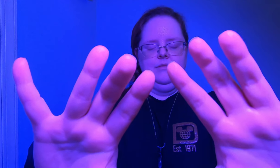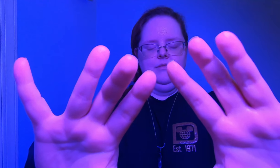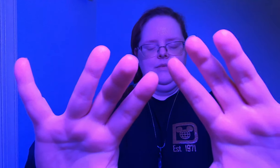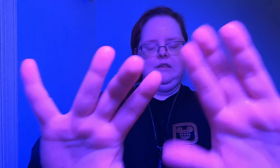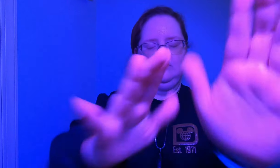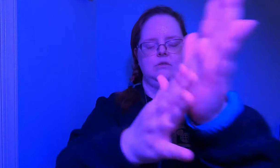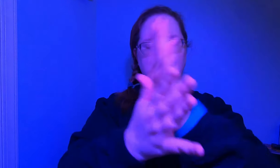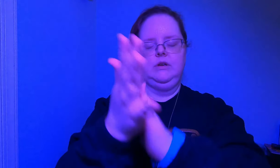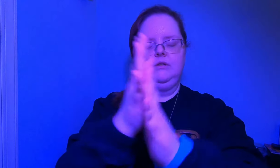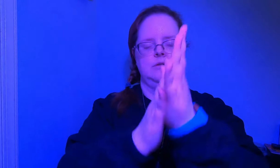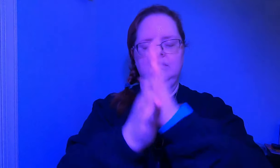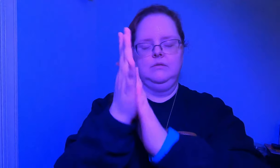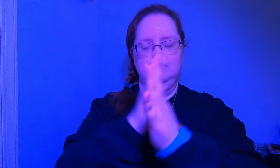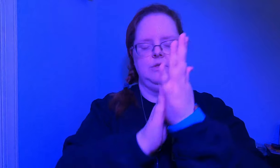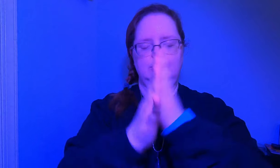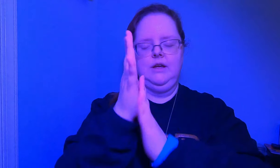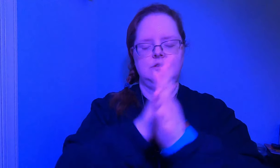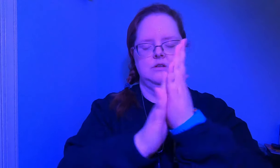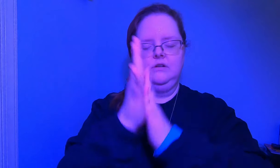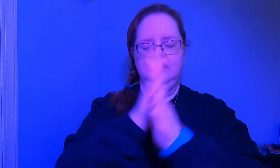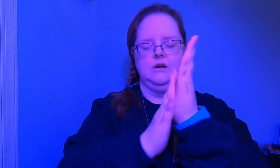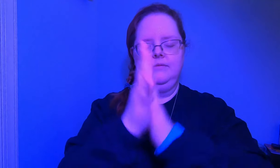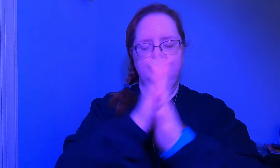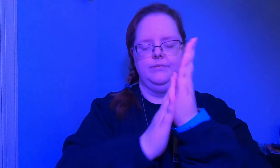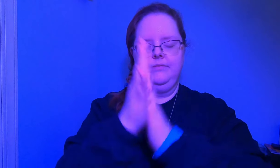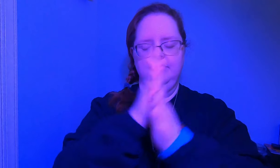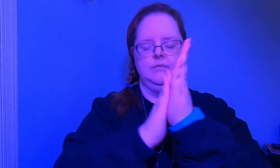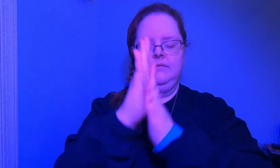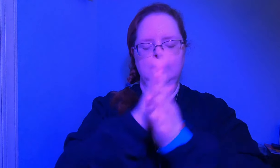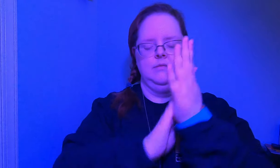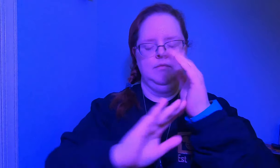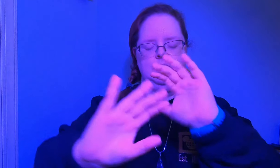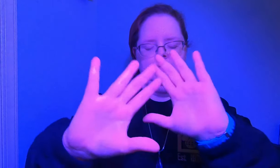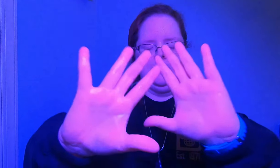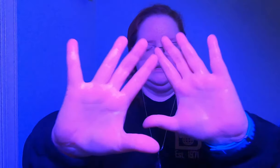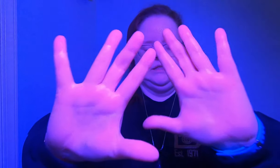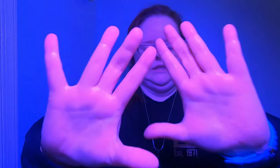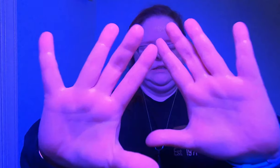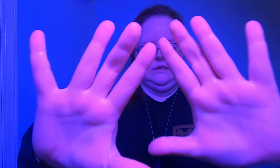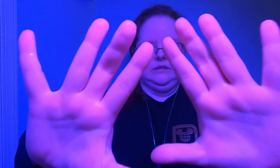so to you with your hands on your heart send this